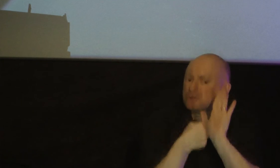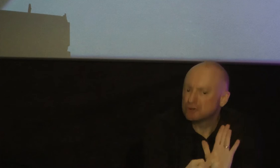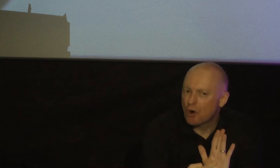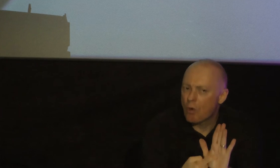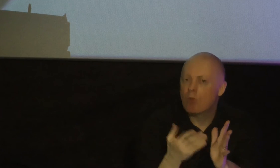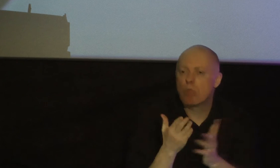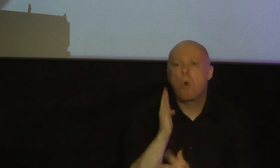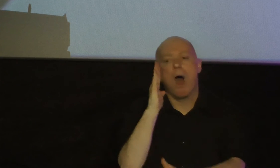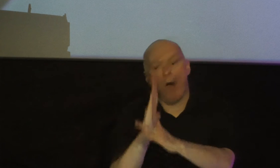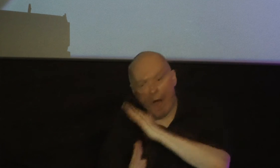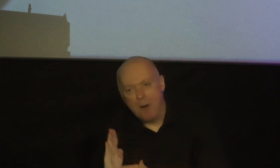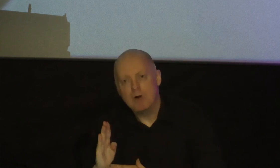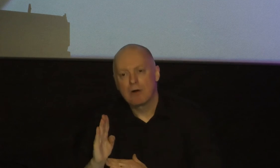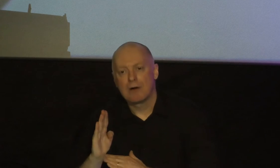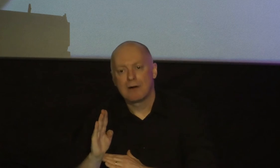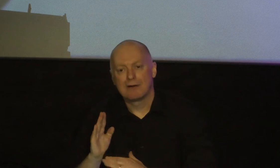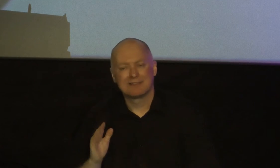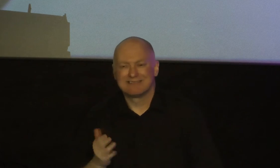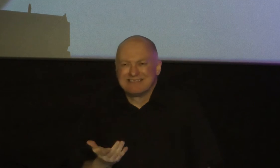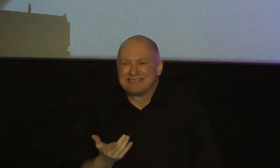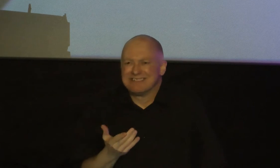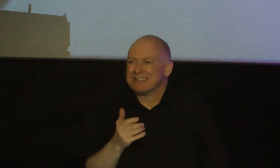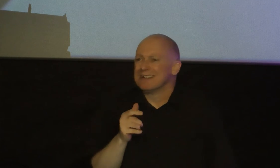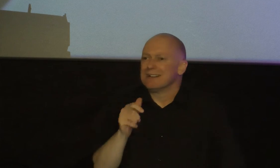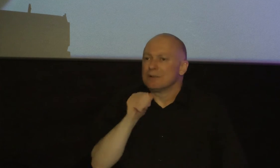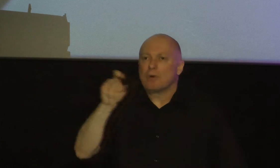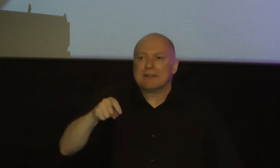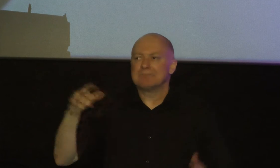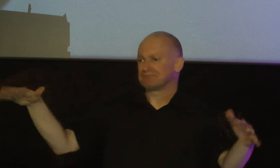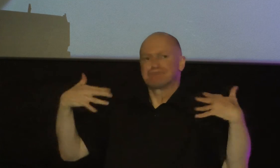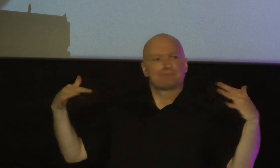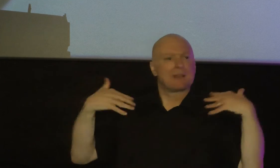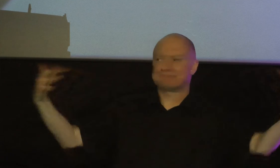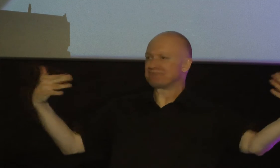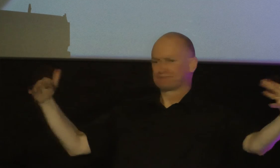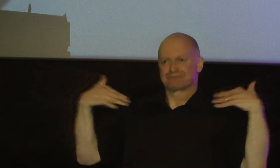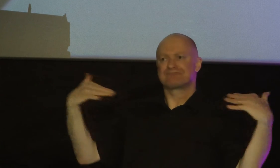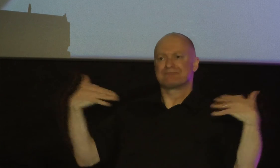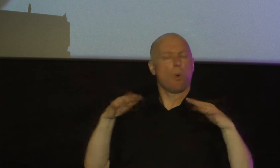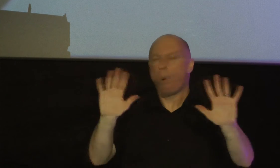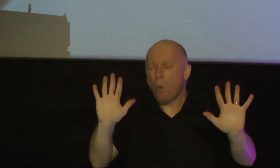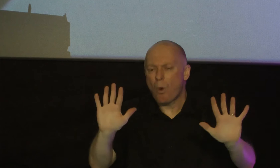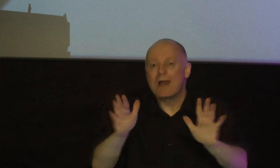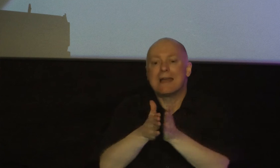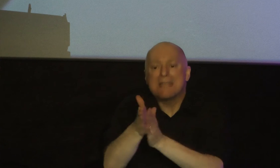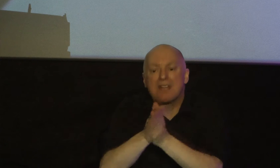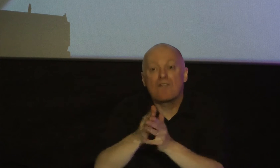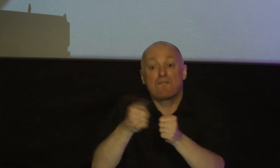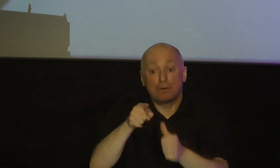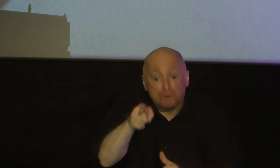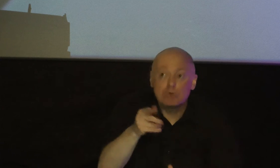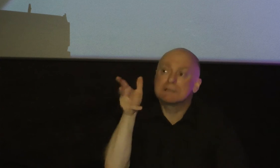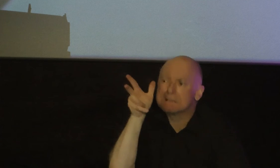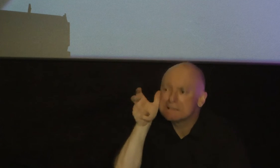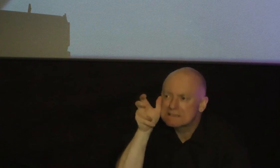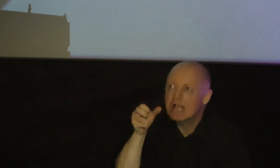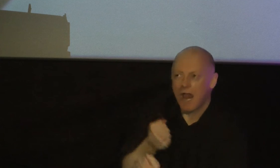humility of not needing to be heard all the time but in an eagerness to listen first to listen lovingly and to